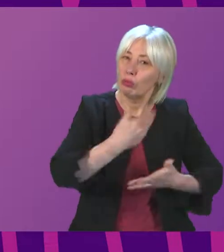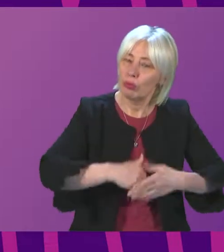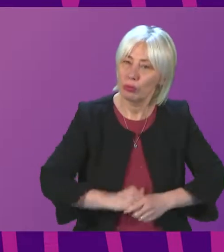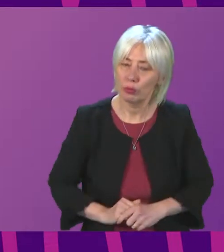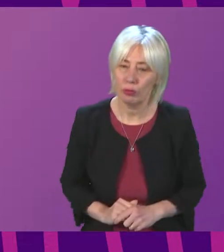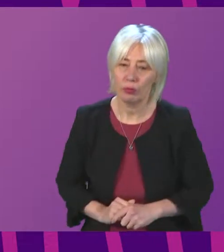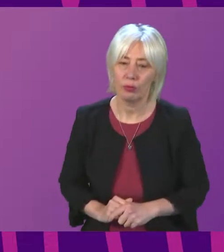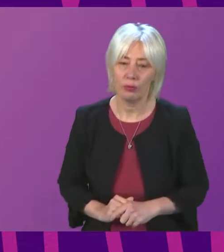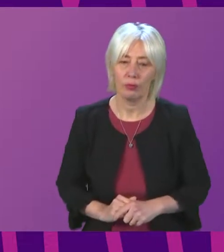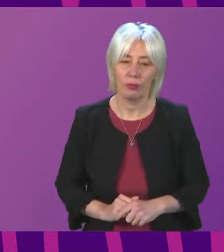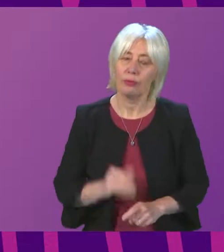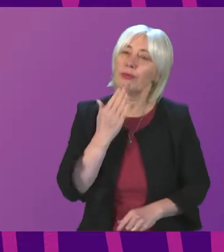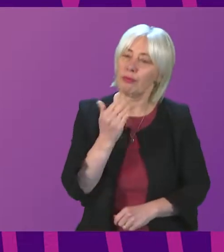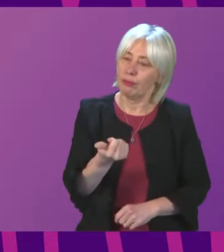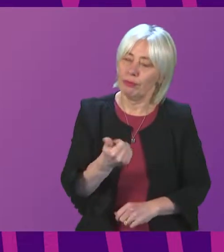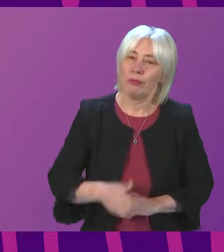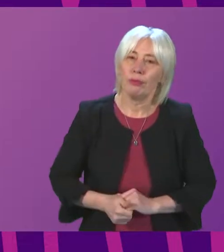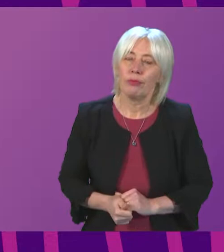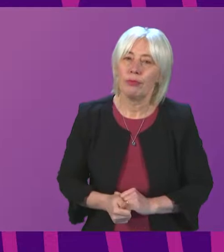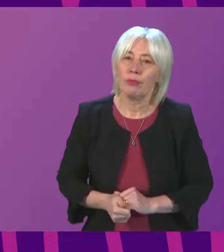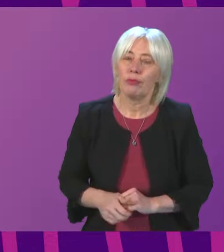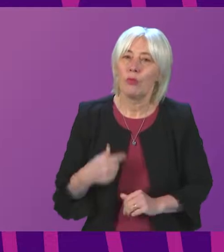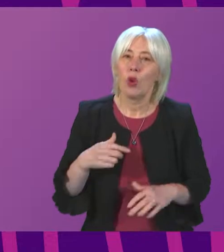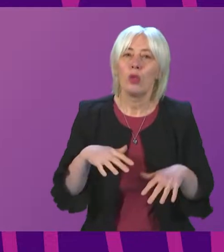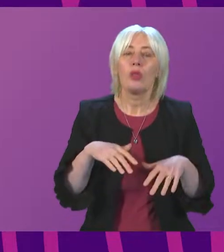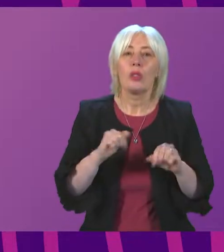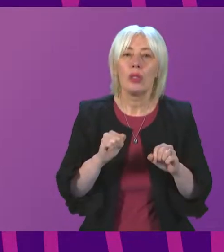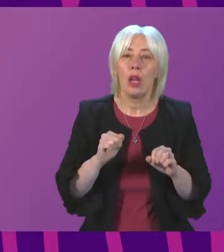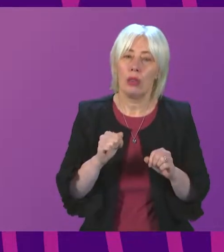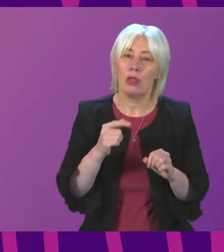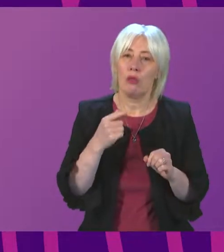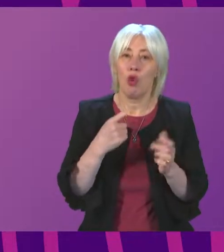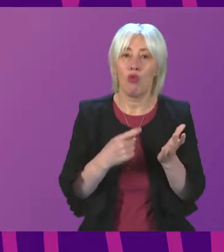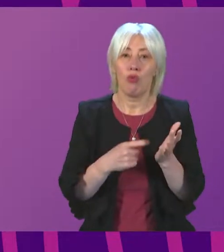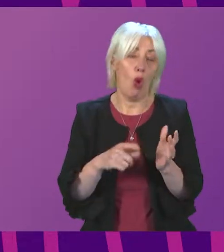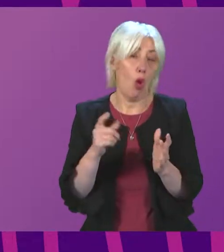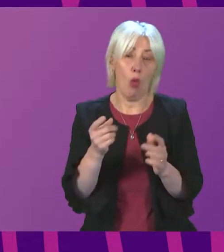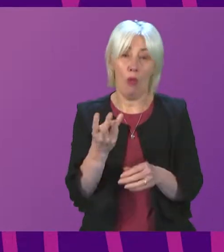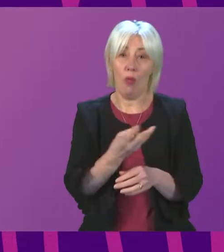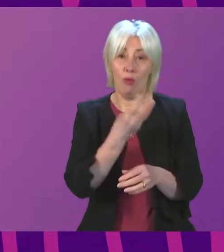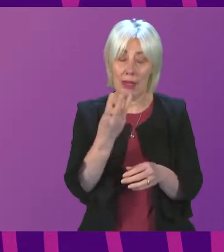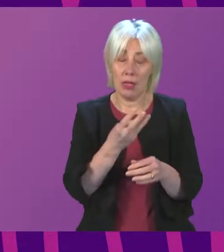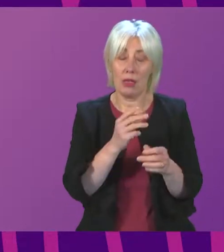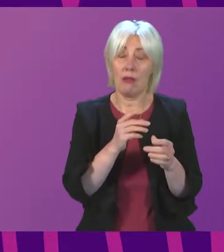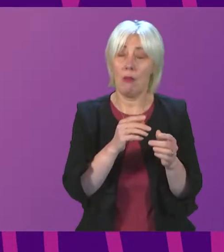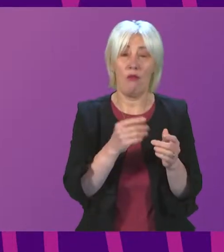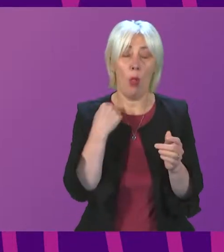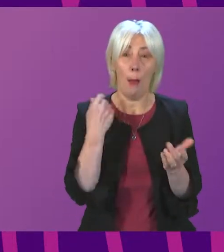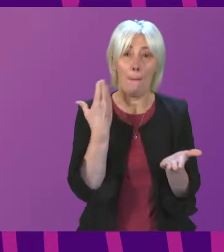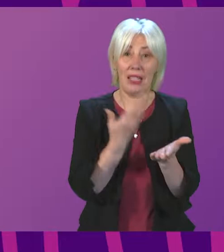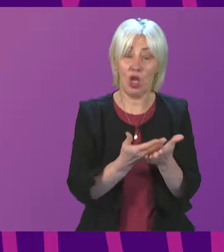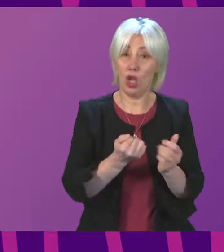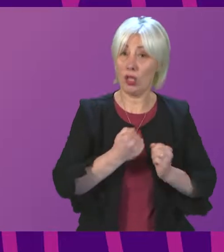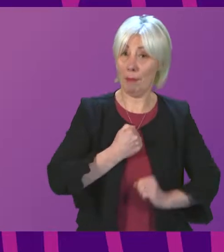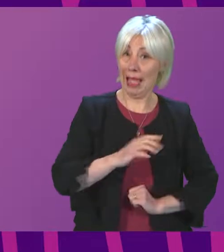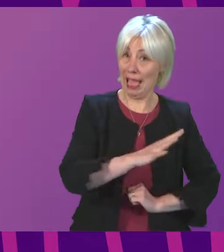Alistair you very much convener. I'd like to begin by thanking Rona Mackay, Angus Campbell and Naomi Bremner for the work they've done in my